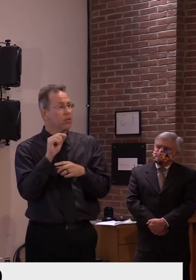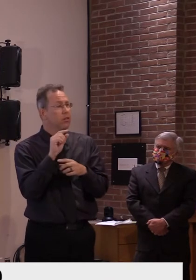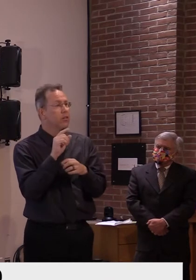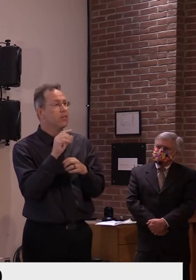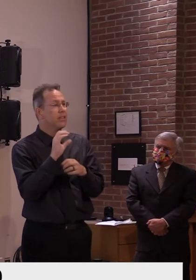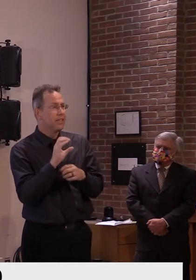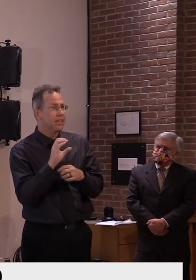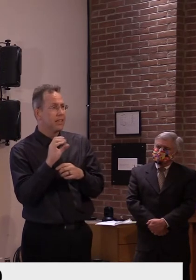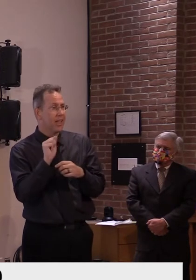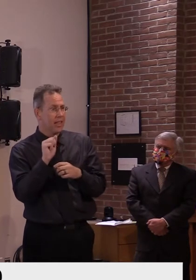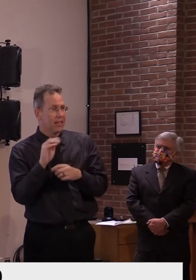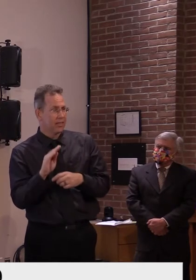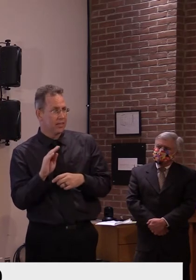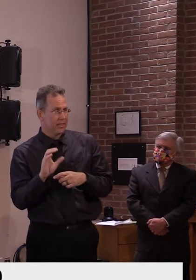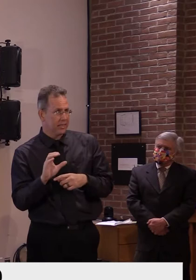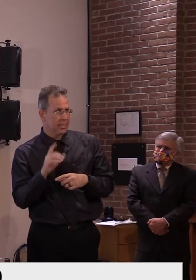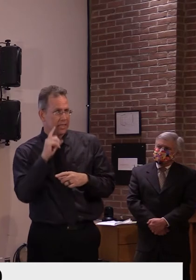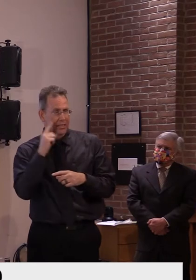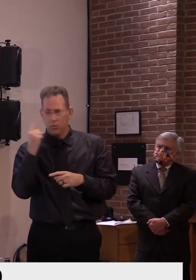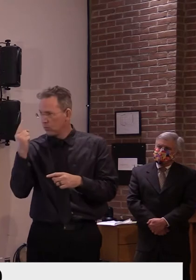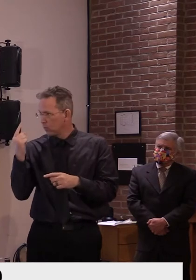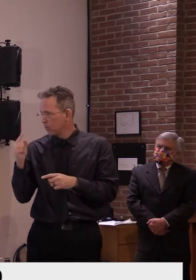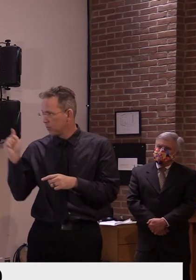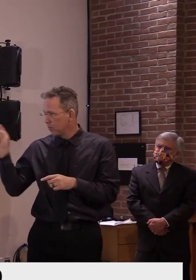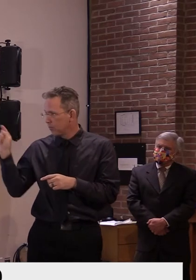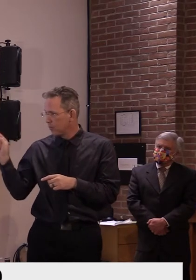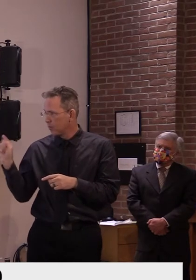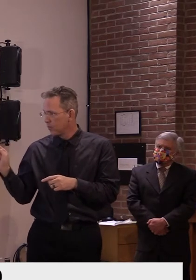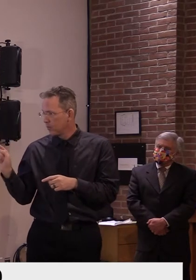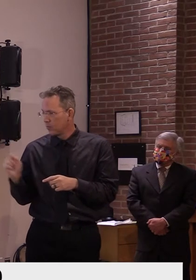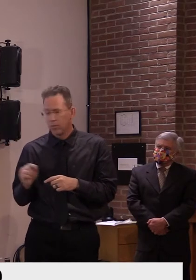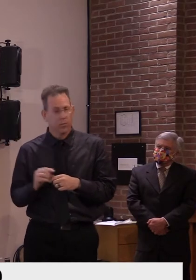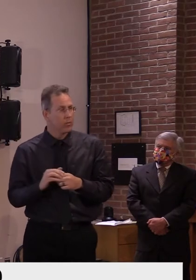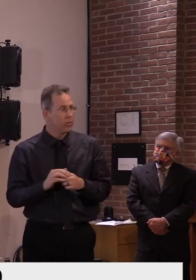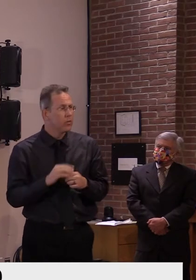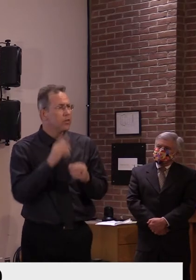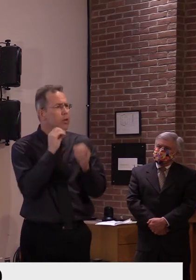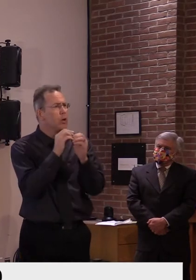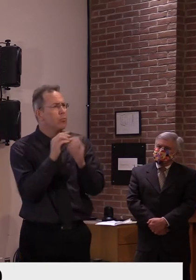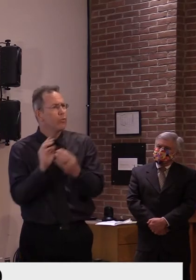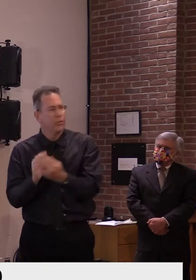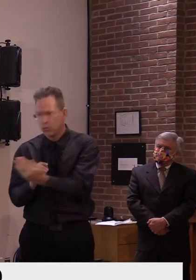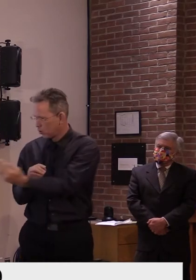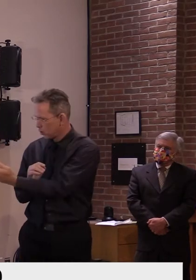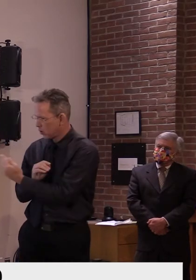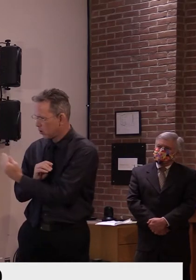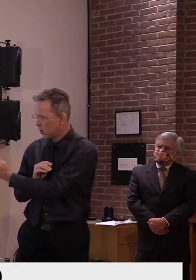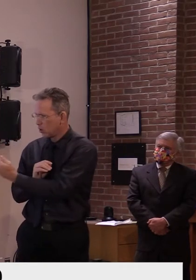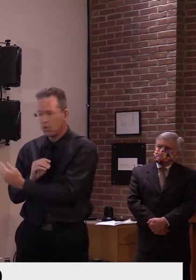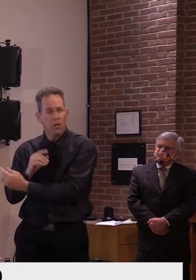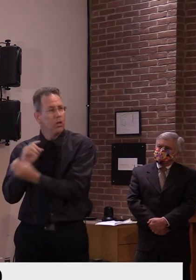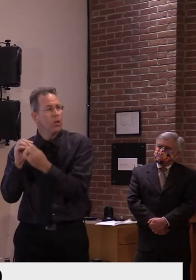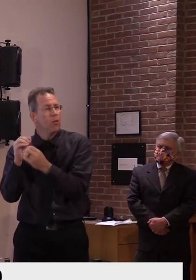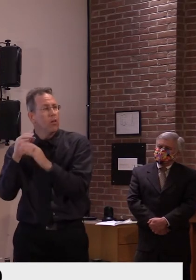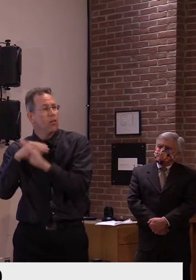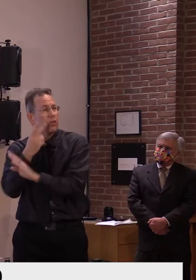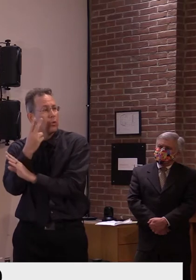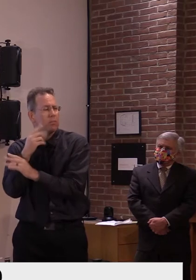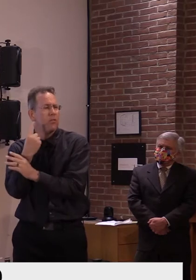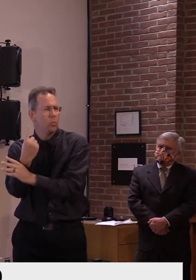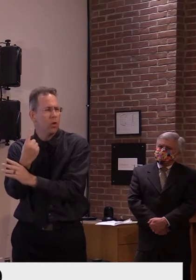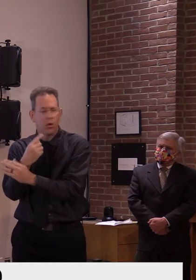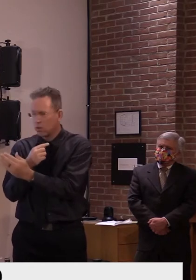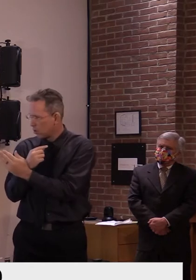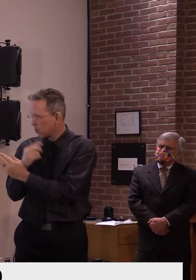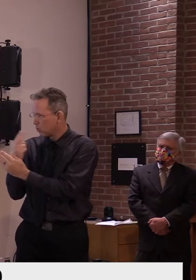one apiece. So again, we, we look at these as people who are infectious at the time they're